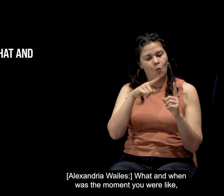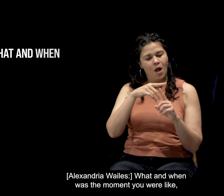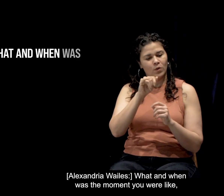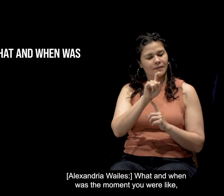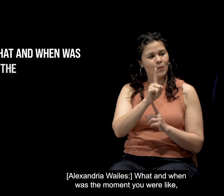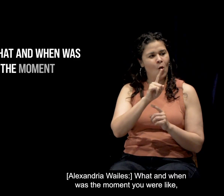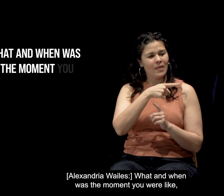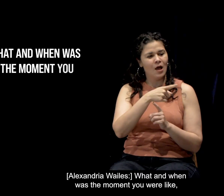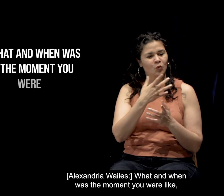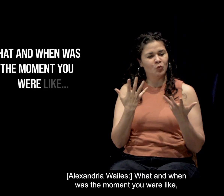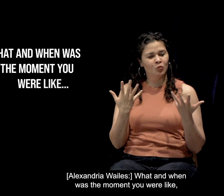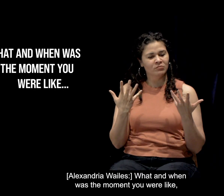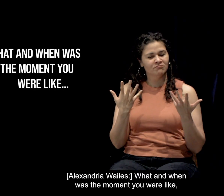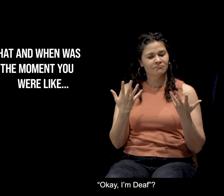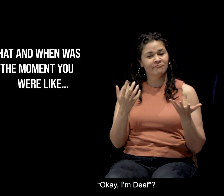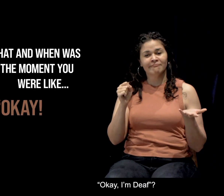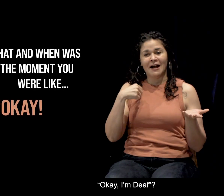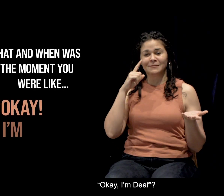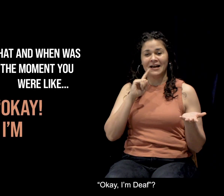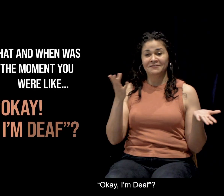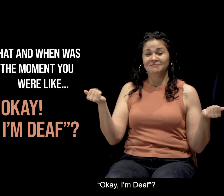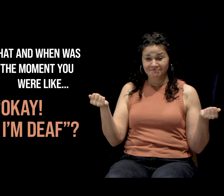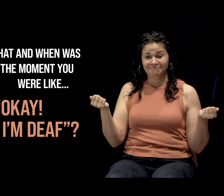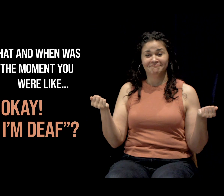What and when was the moment you were like, okay, I'm deaf?